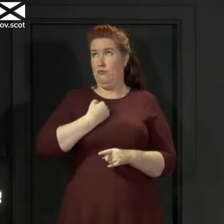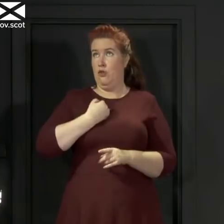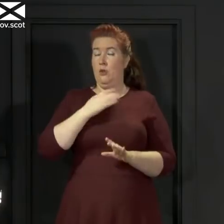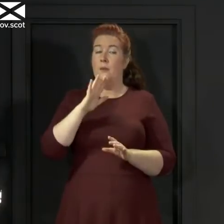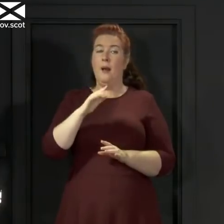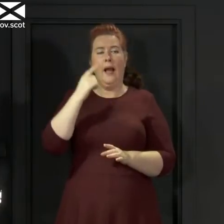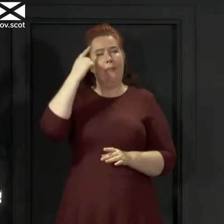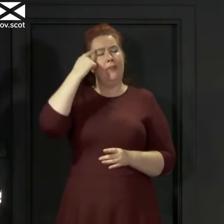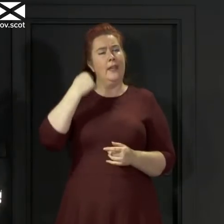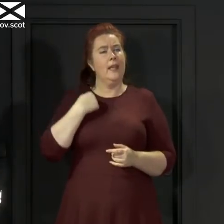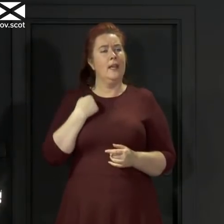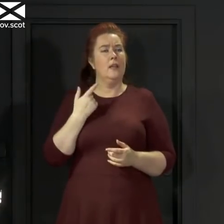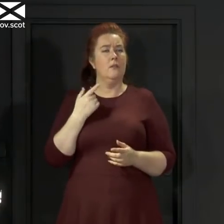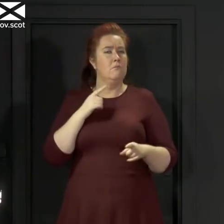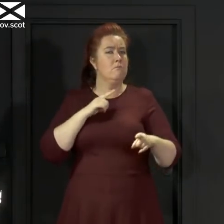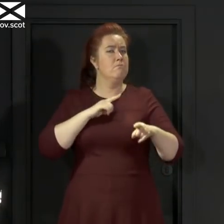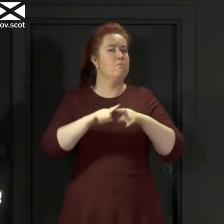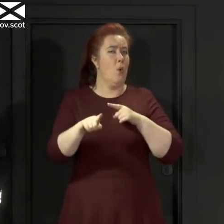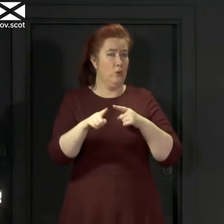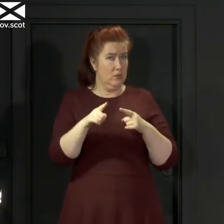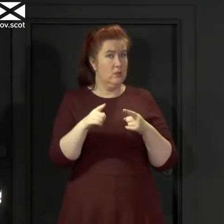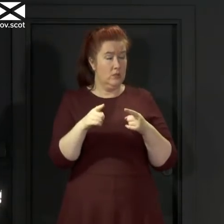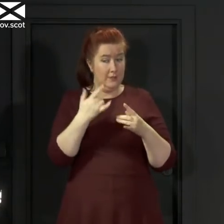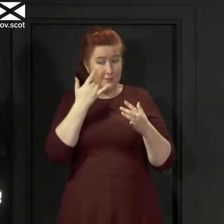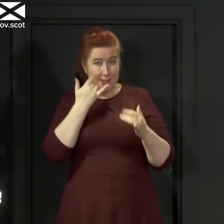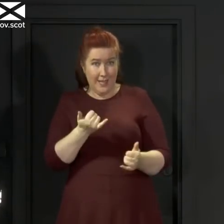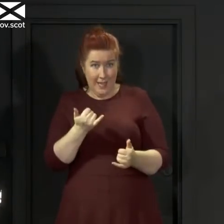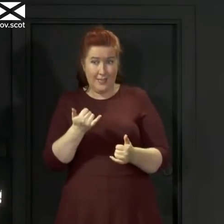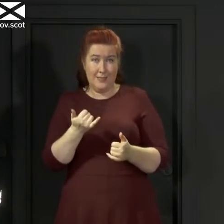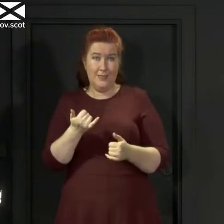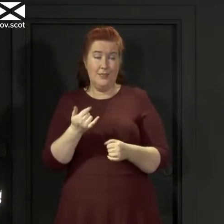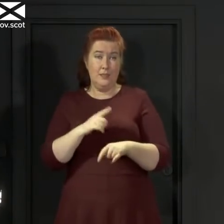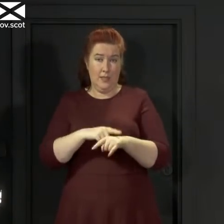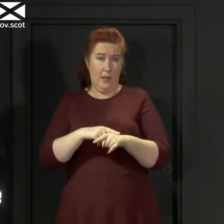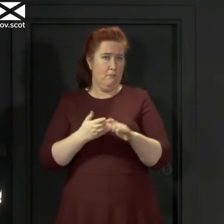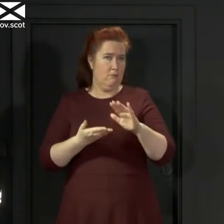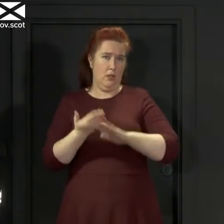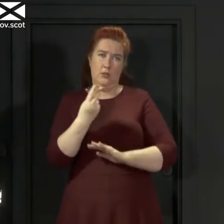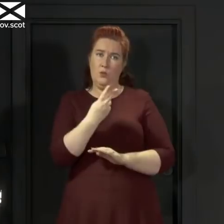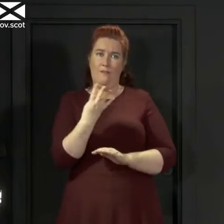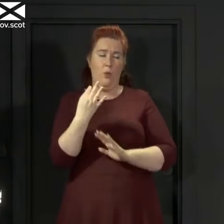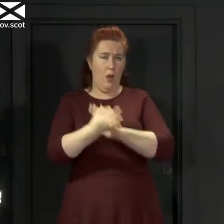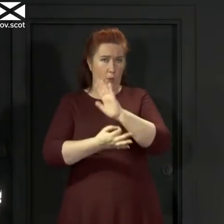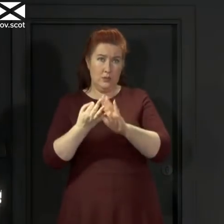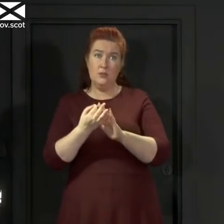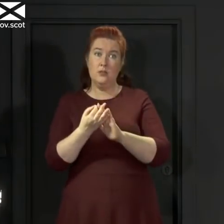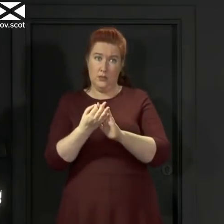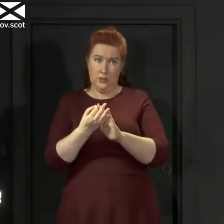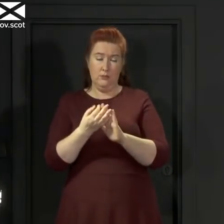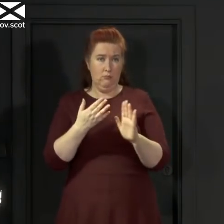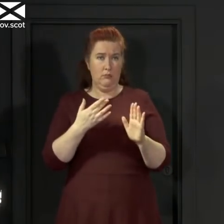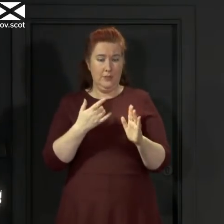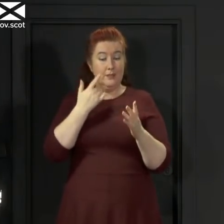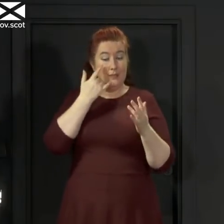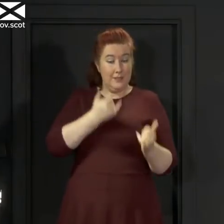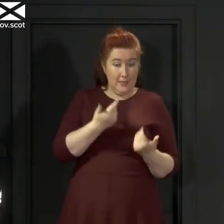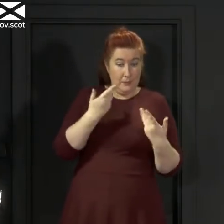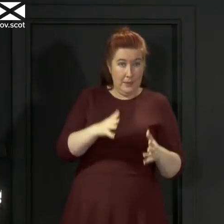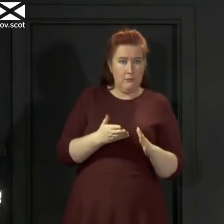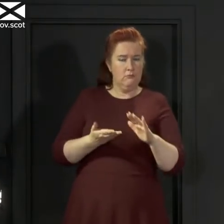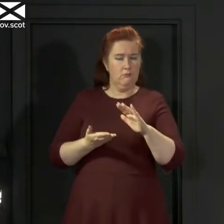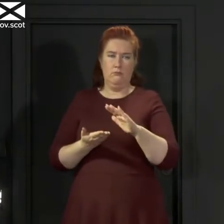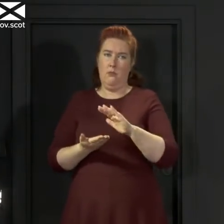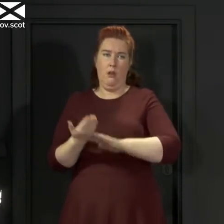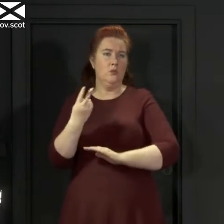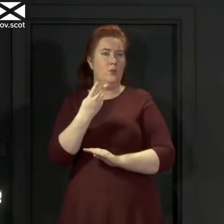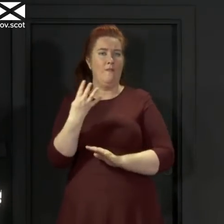I'm wrong most tests the turnaround time is within the 24 hour period but we're still working to improve that and we I